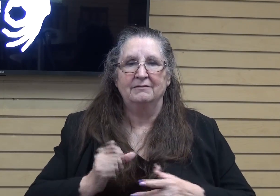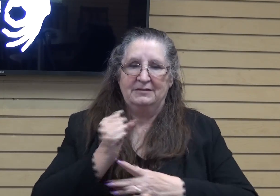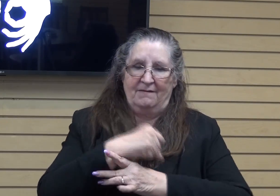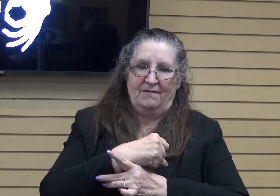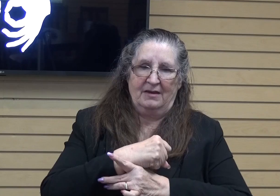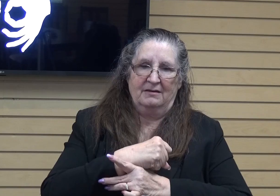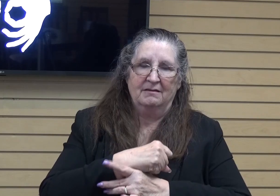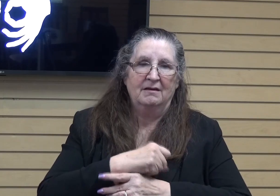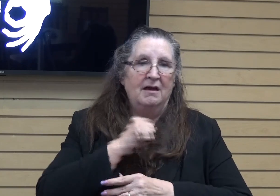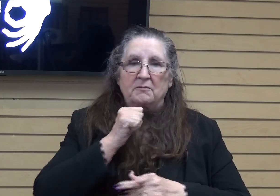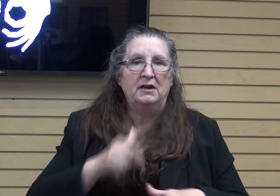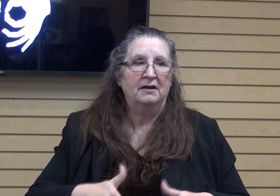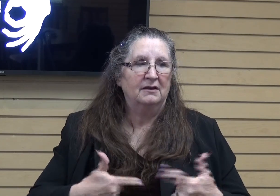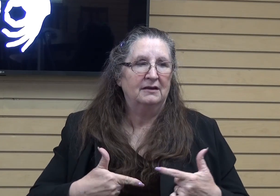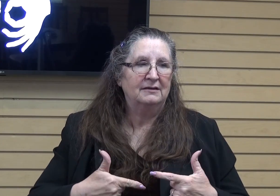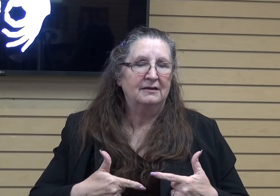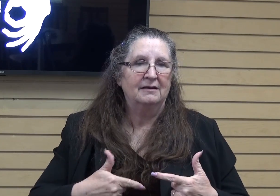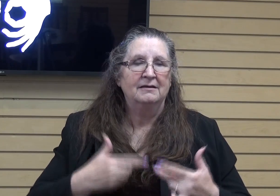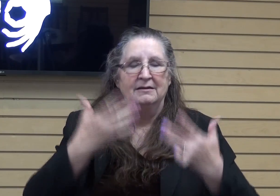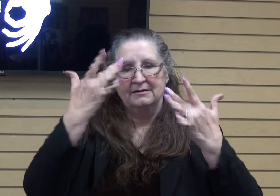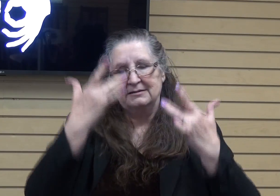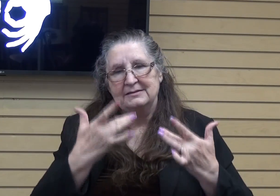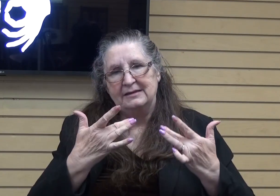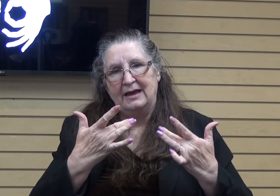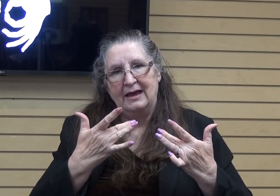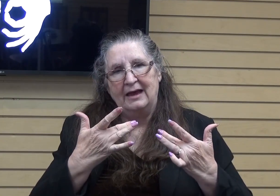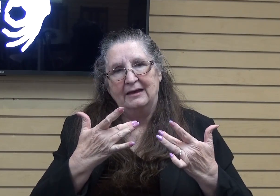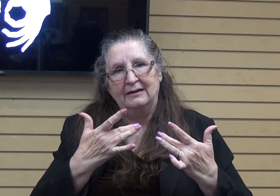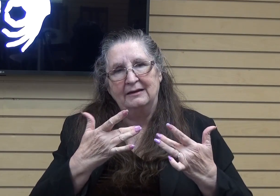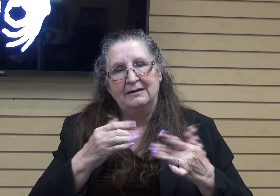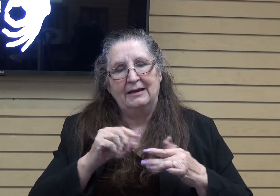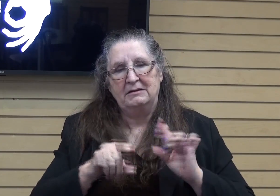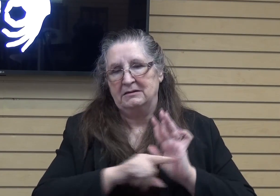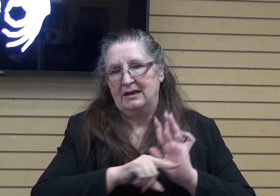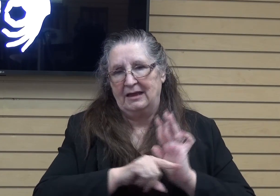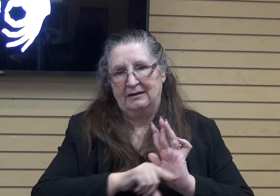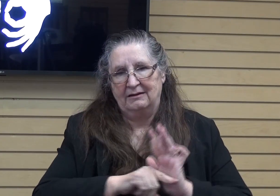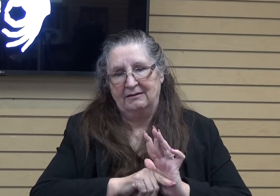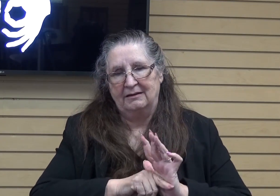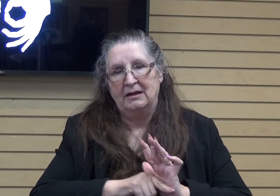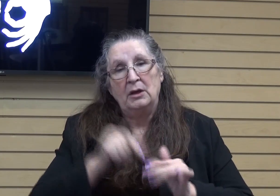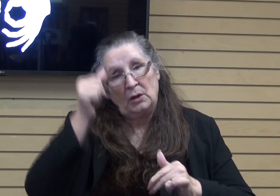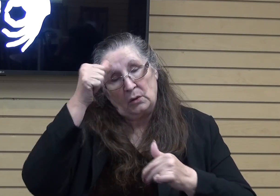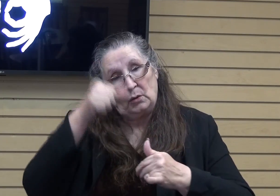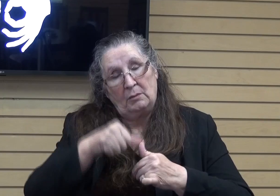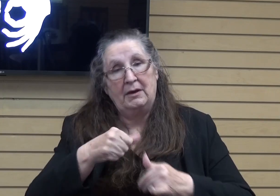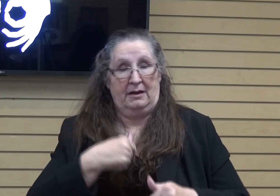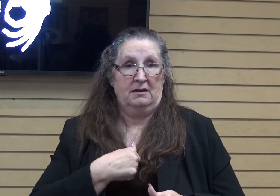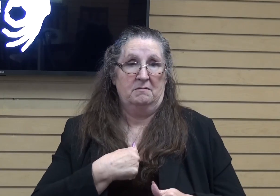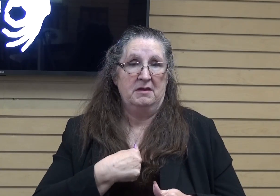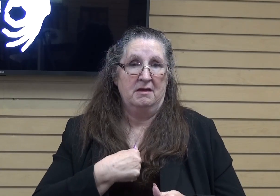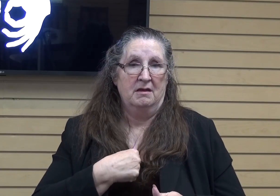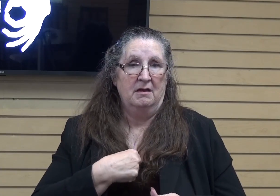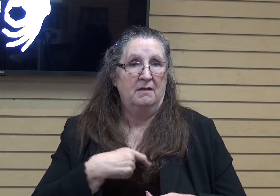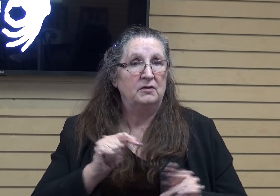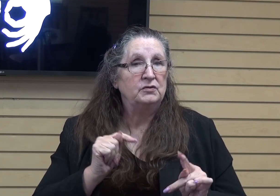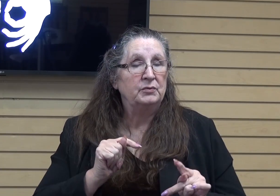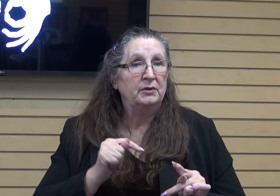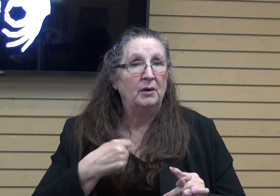sad or kind of in the negative stuff. And it just kind of reminded me, that's true. We don't, we're Christians.